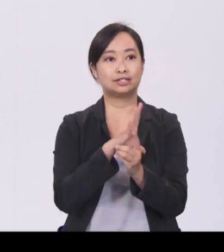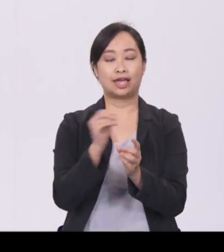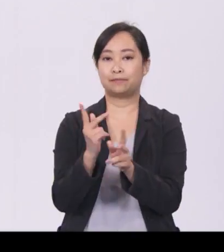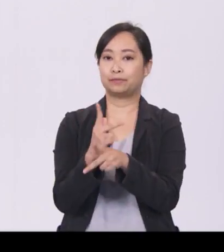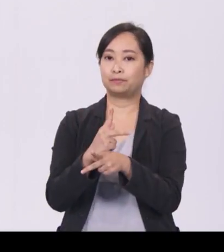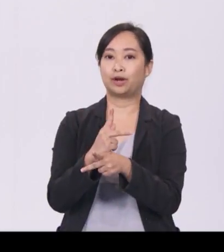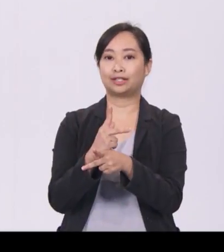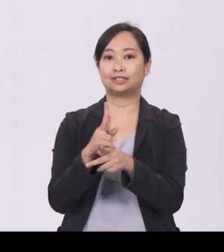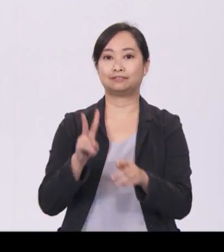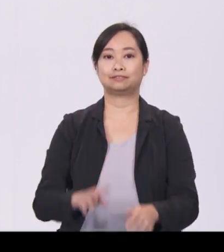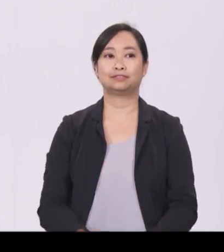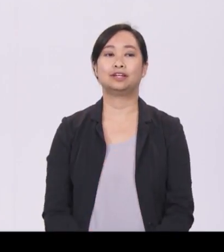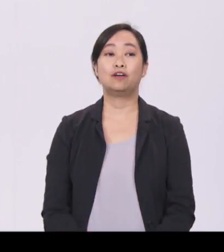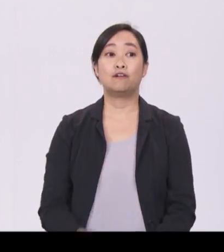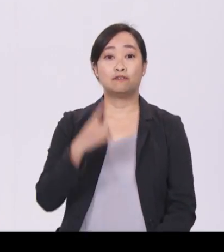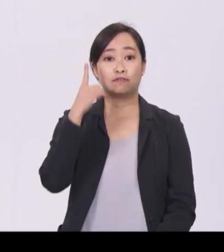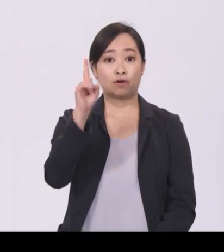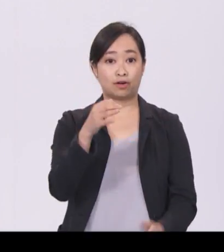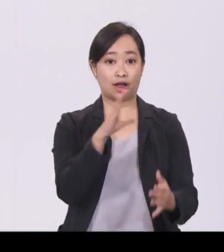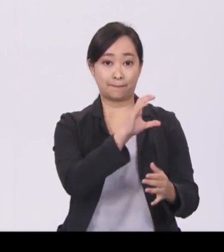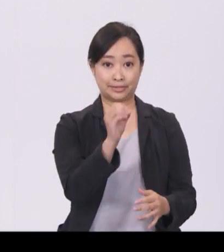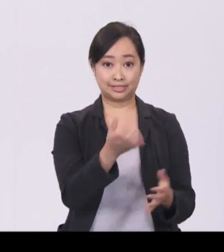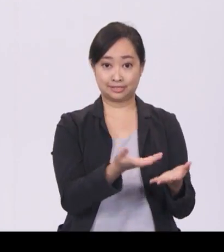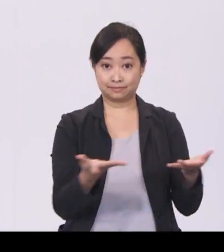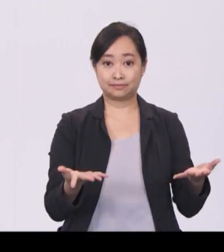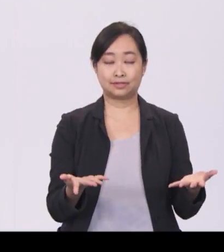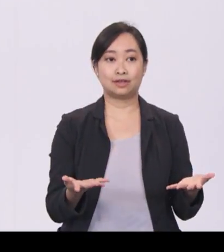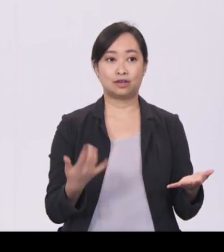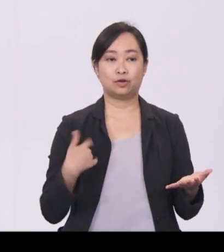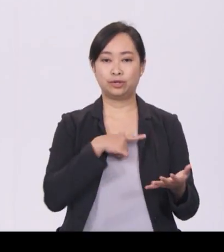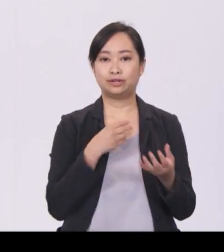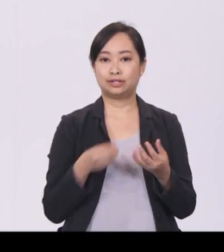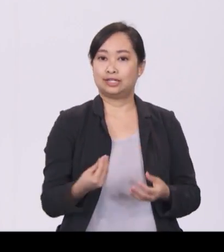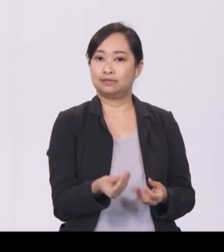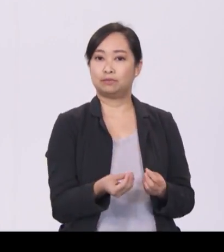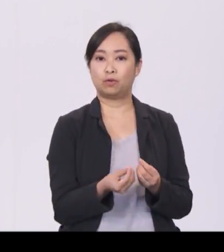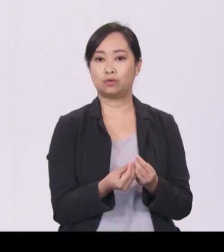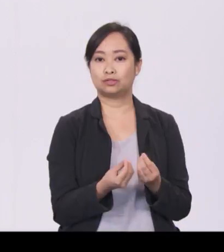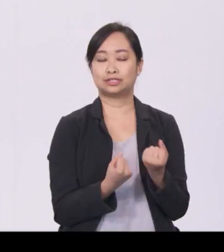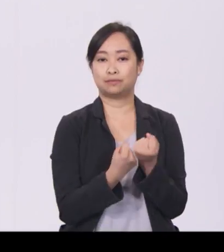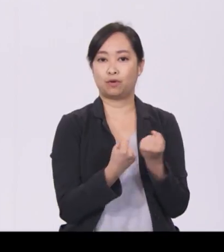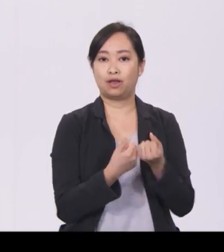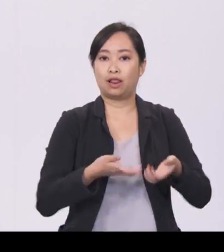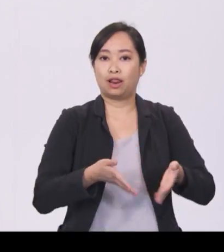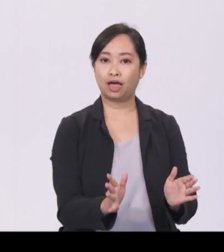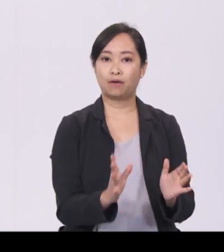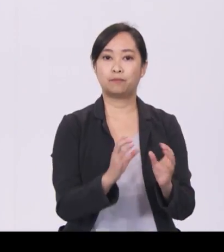For our firms, we will provide more targeted support to help them build capabilities to meet their needs.